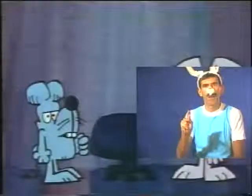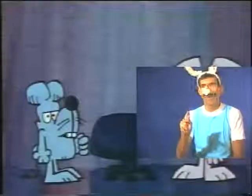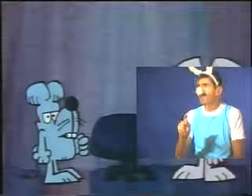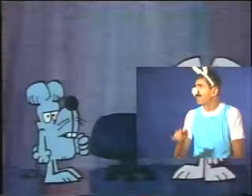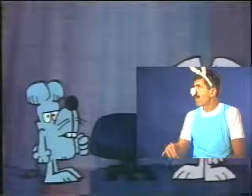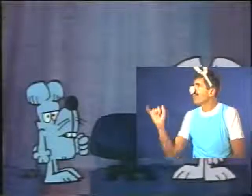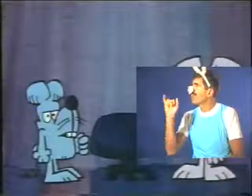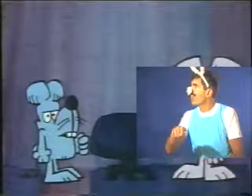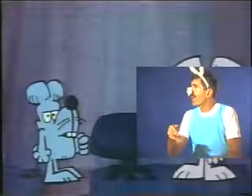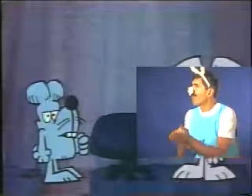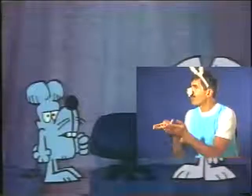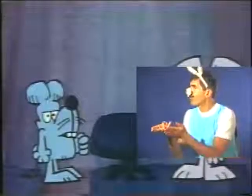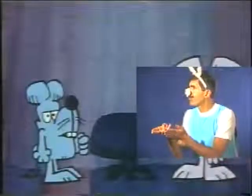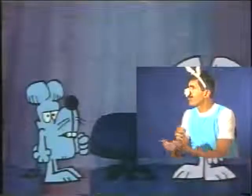and that's the truth.